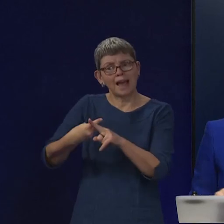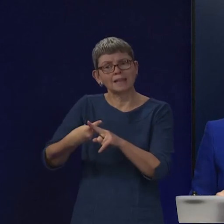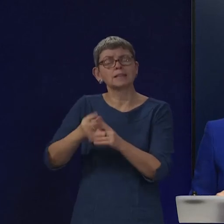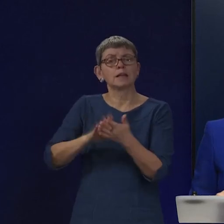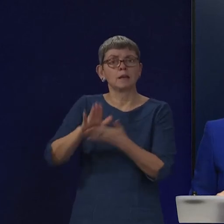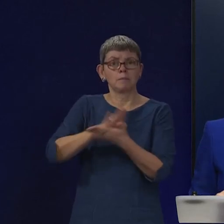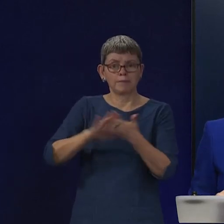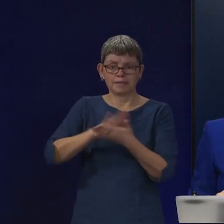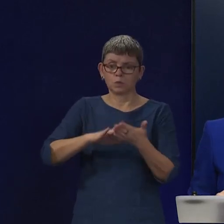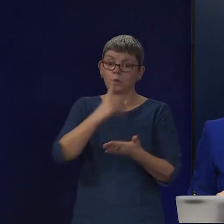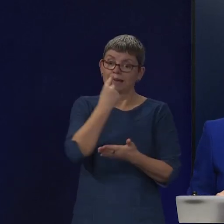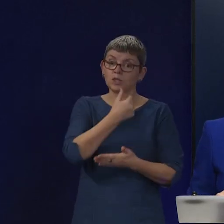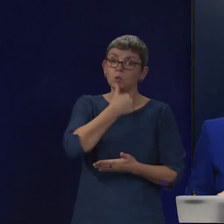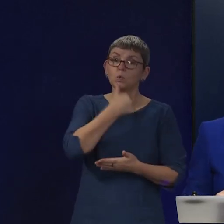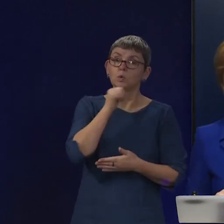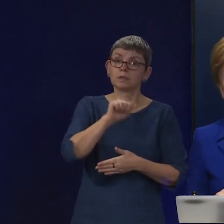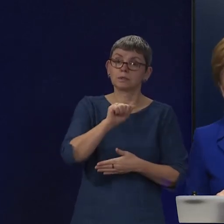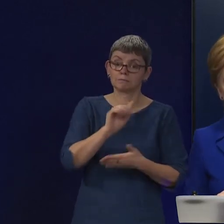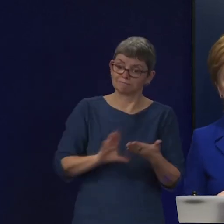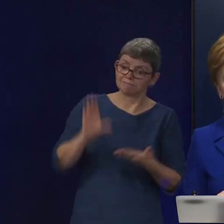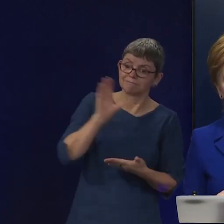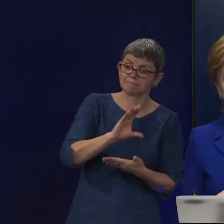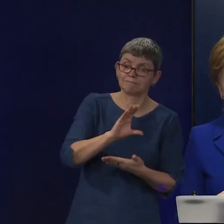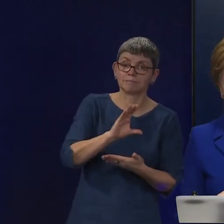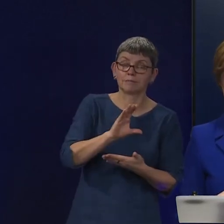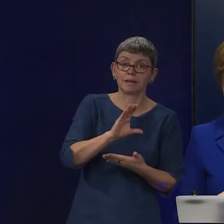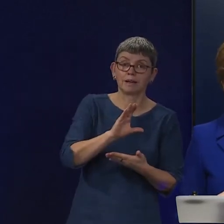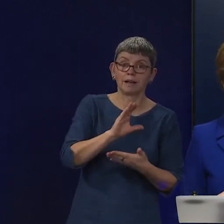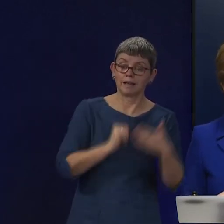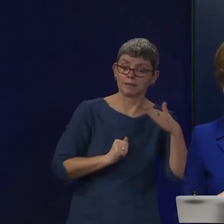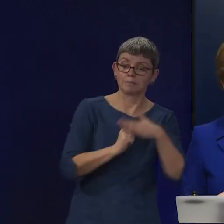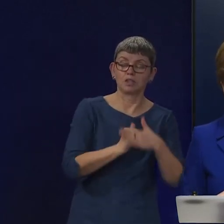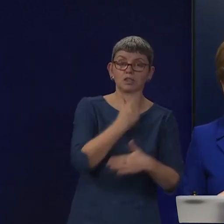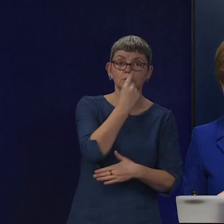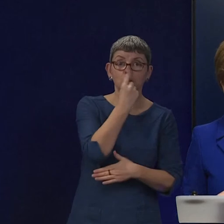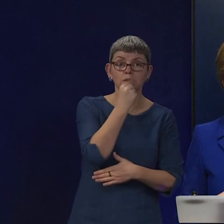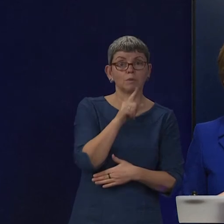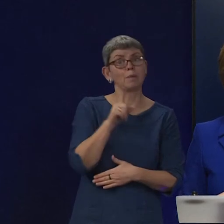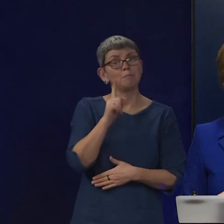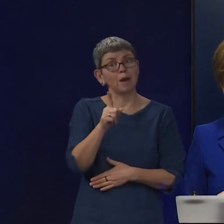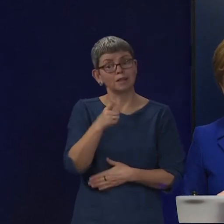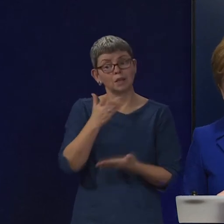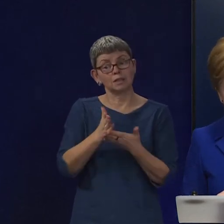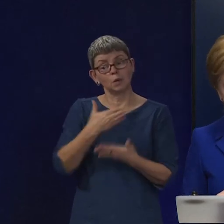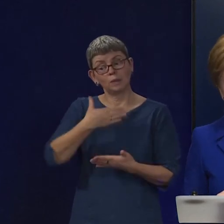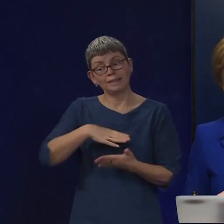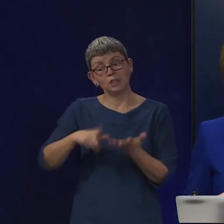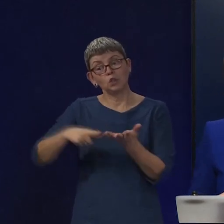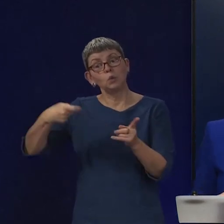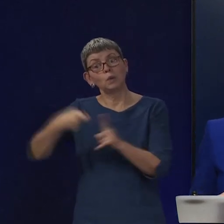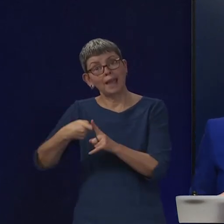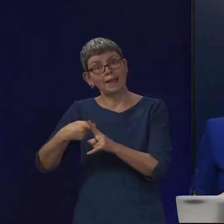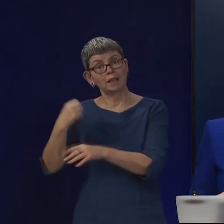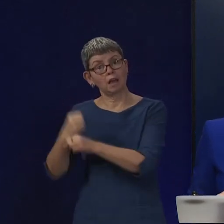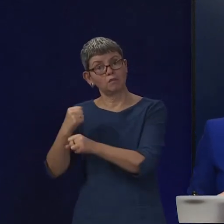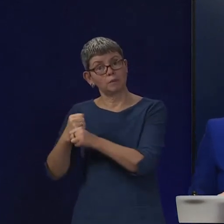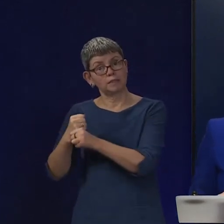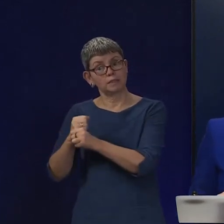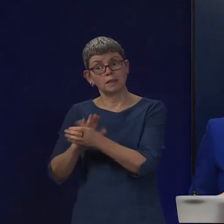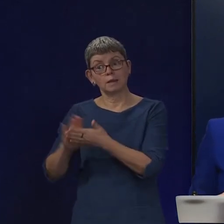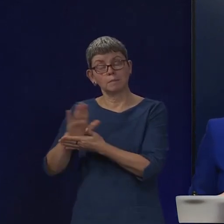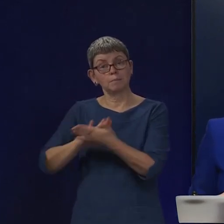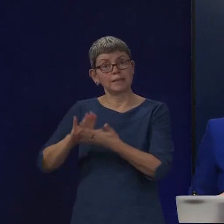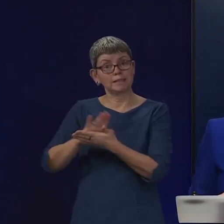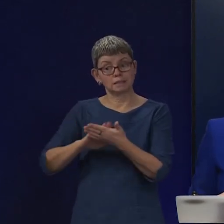maximise the investment going to the NHS, but to go beyond that, we need to see a UK government that actually lifts the level of